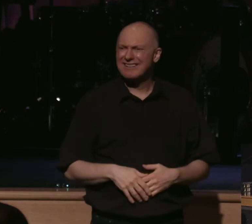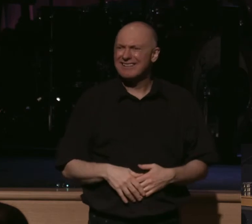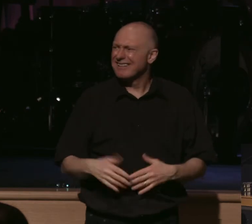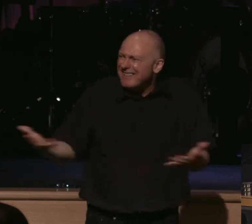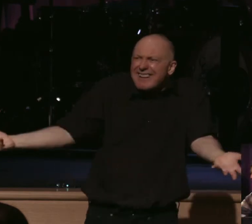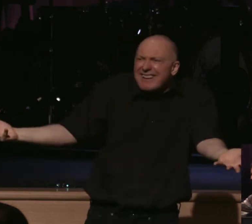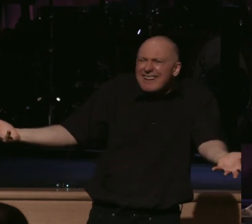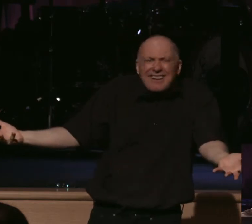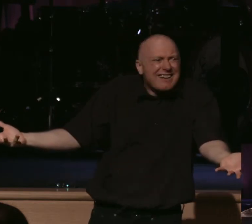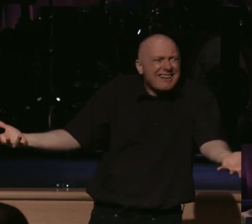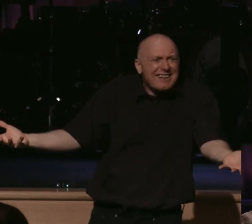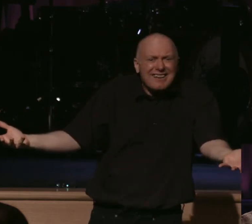just like, man, I want the person to have life.